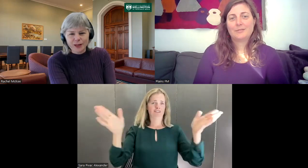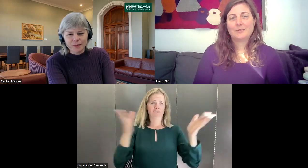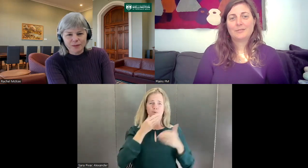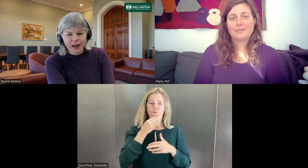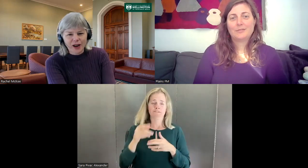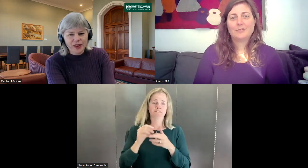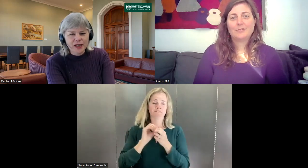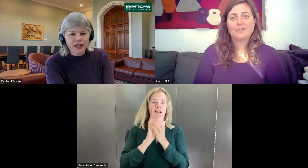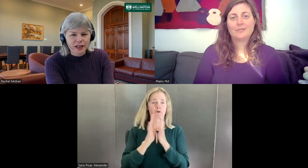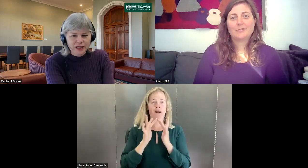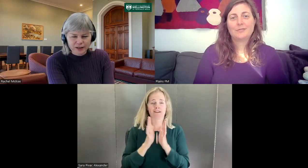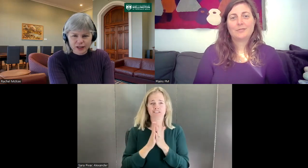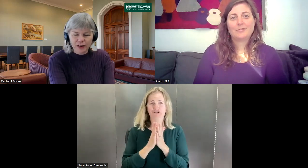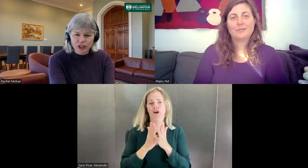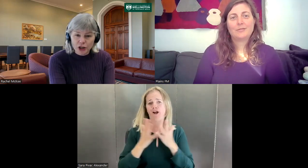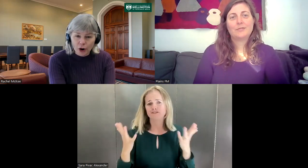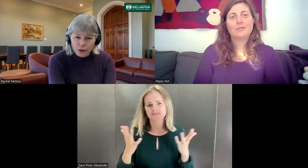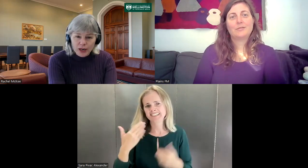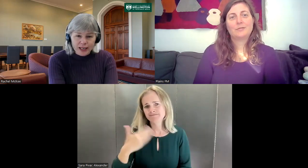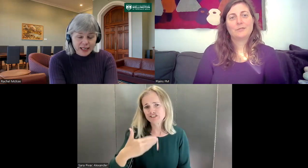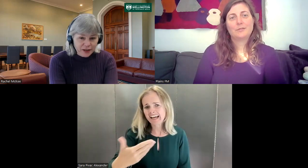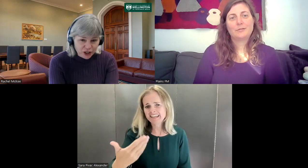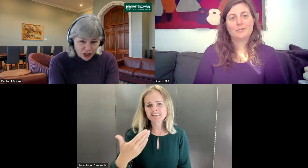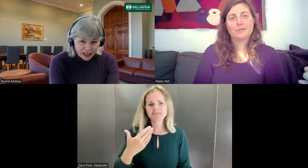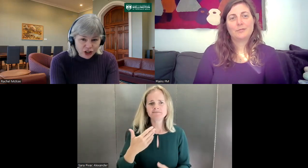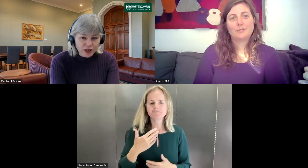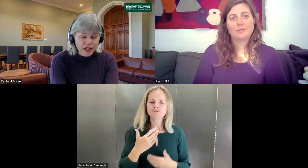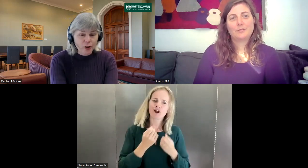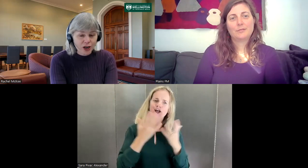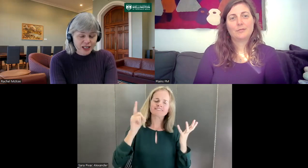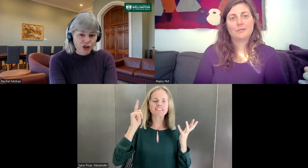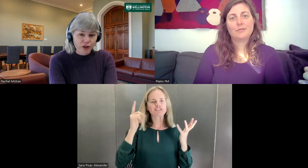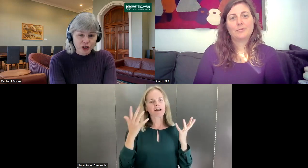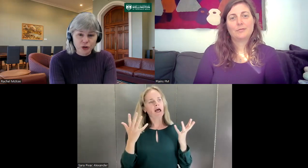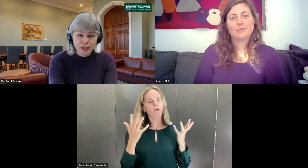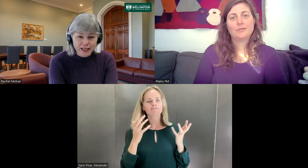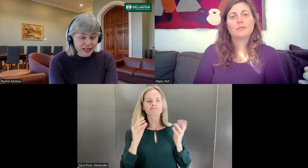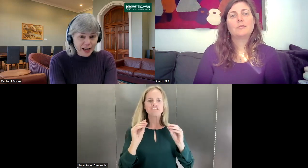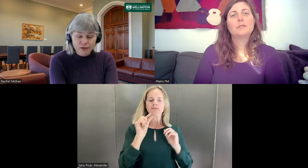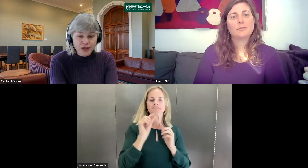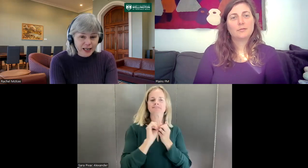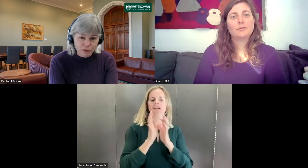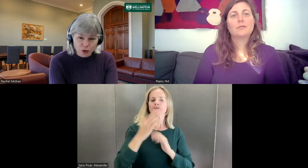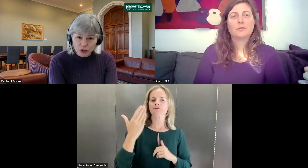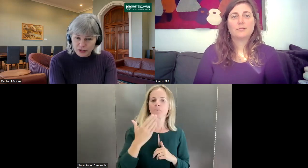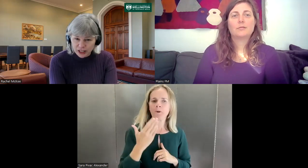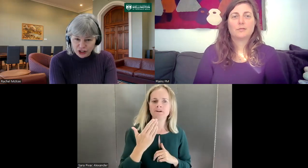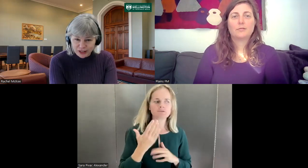But I think, as far as I know, in deaf education, that online dictionary is used as an everyday resource for teachers